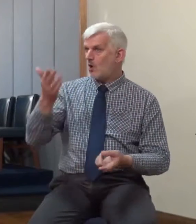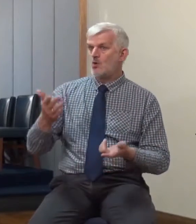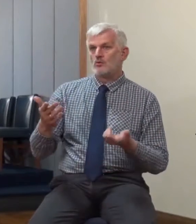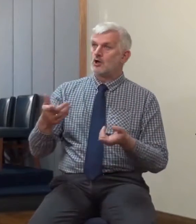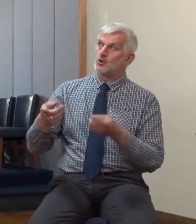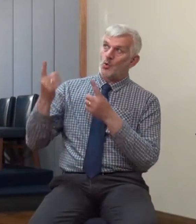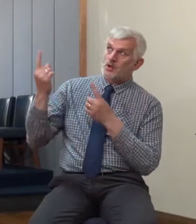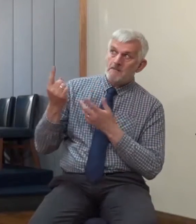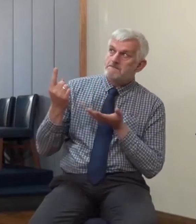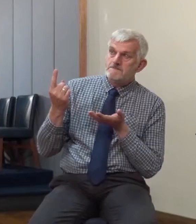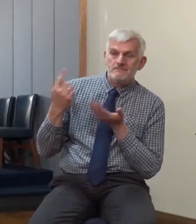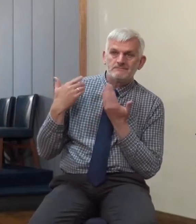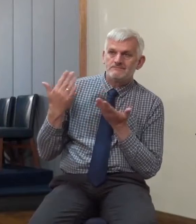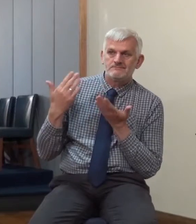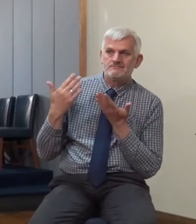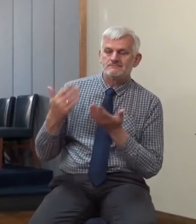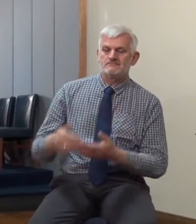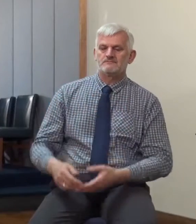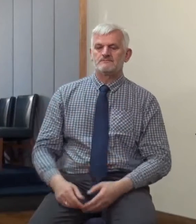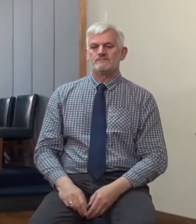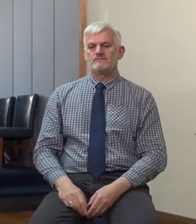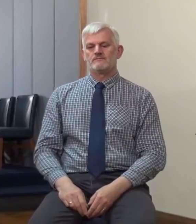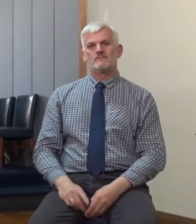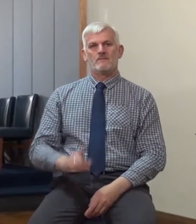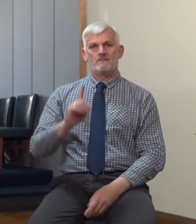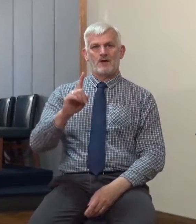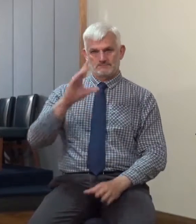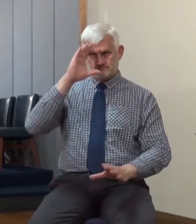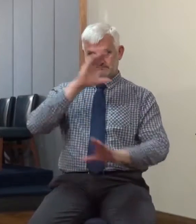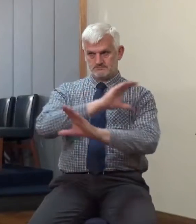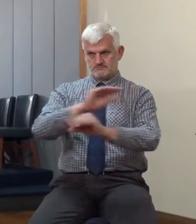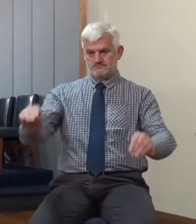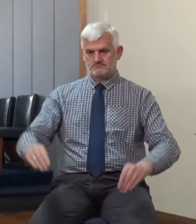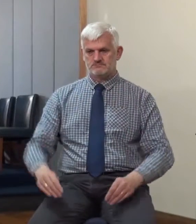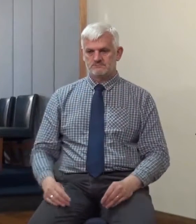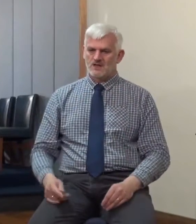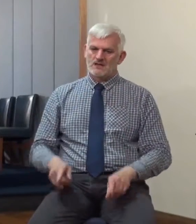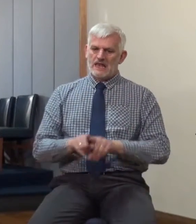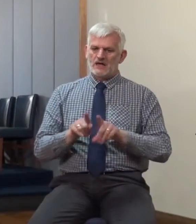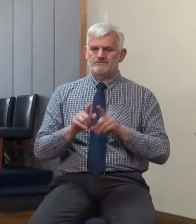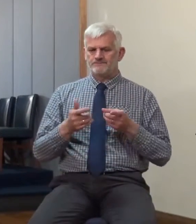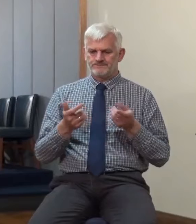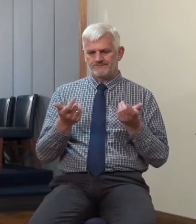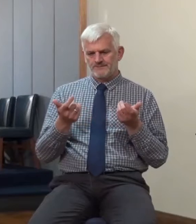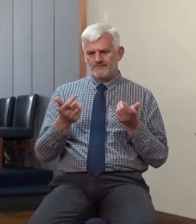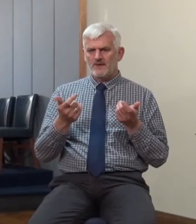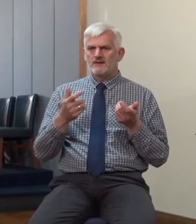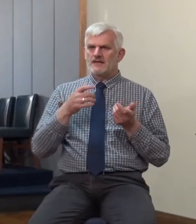Lord doth come. But know this, that if the good man of the house had known in what